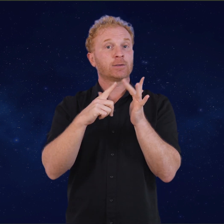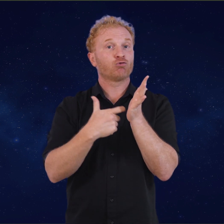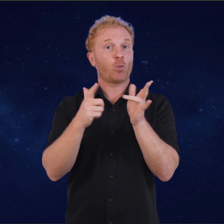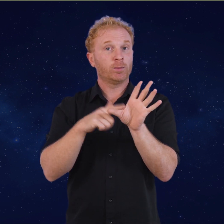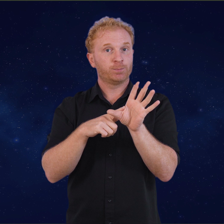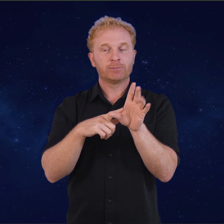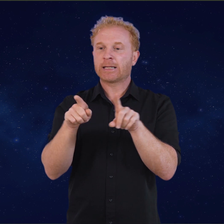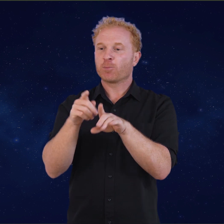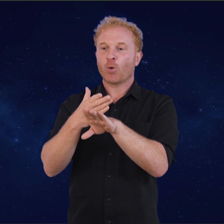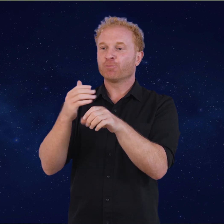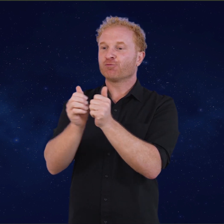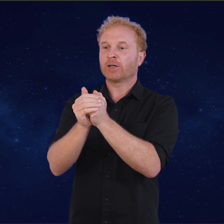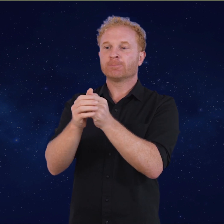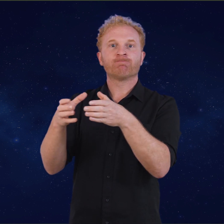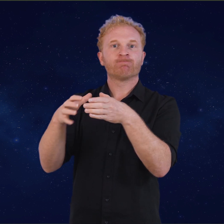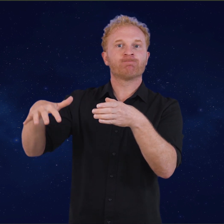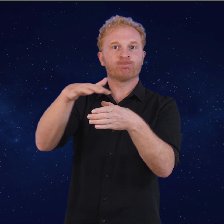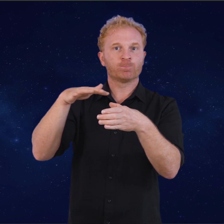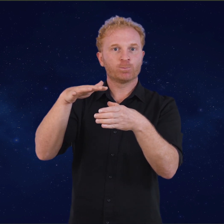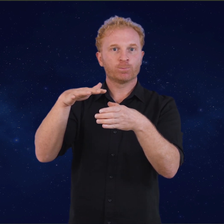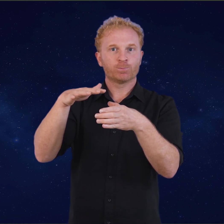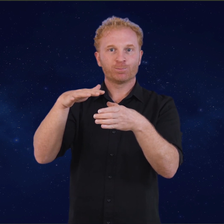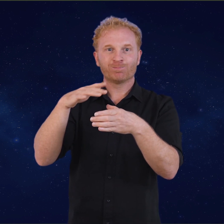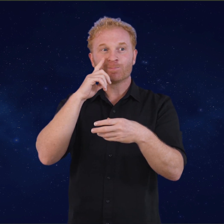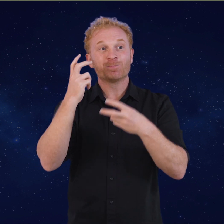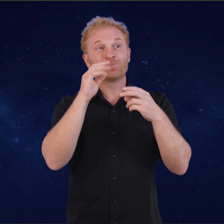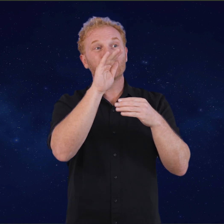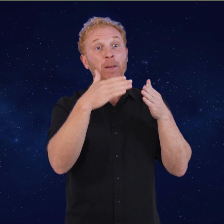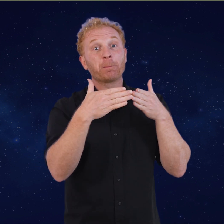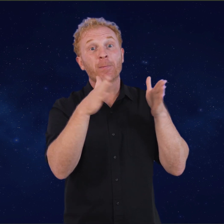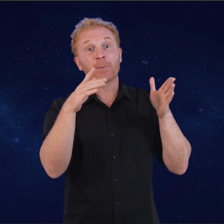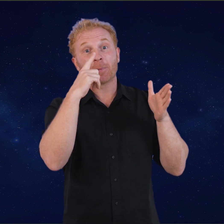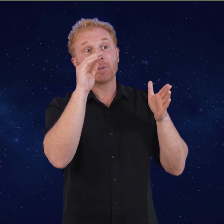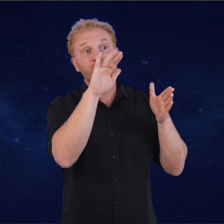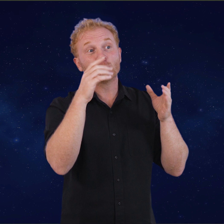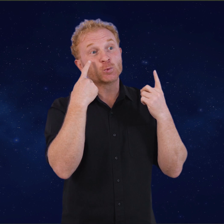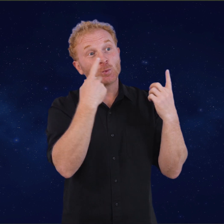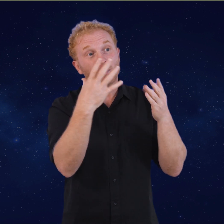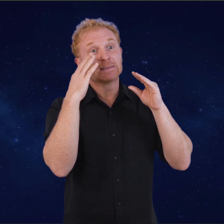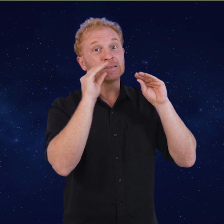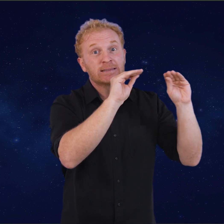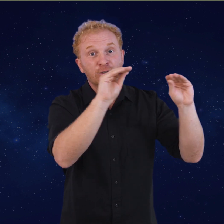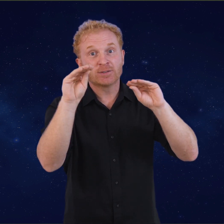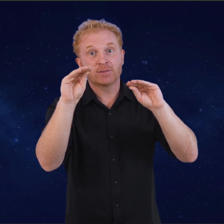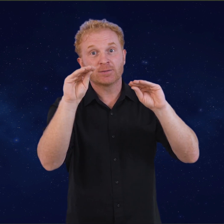Dr. Lani Roy, along with her colleagues, seeks to educate the public on the potential benefits of